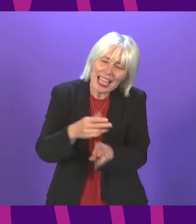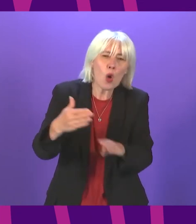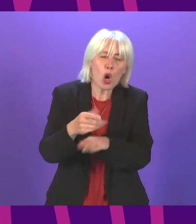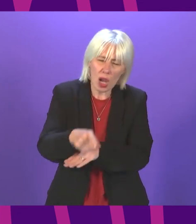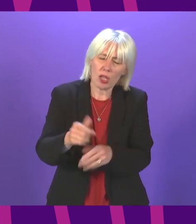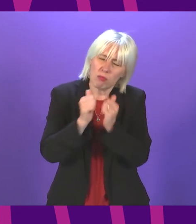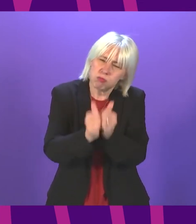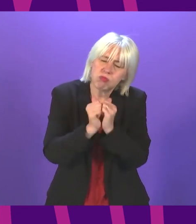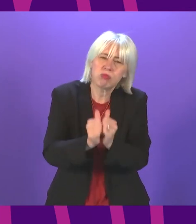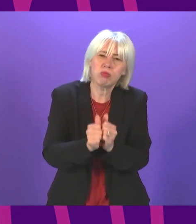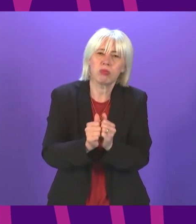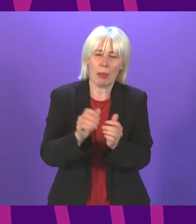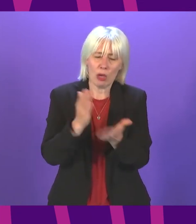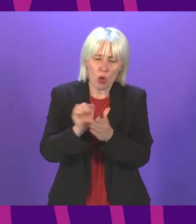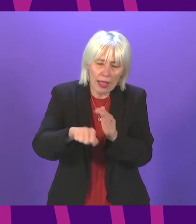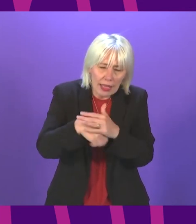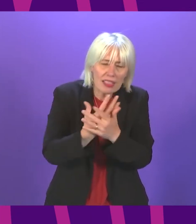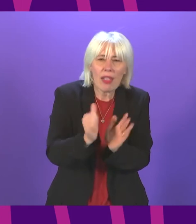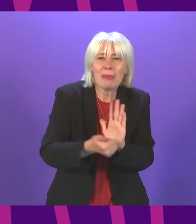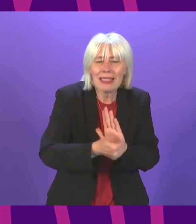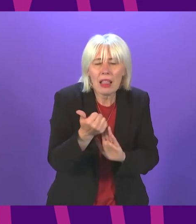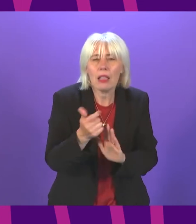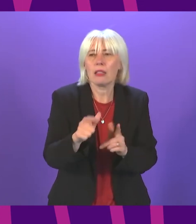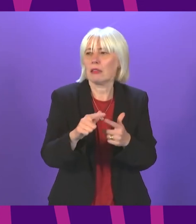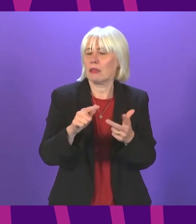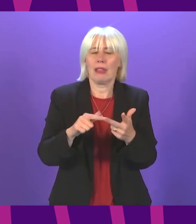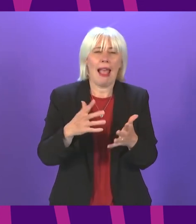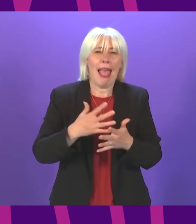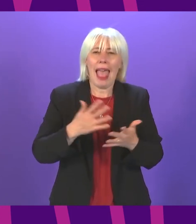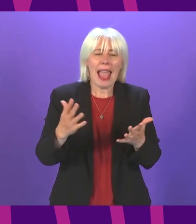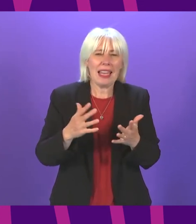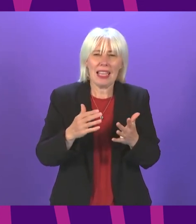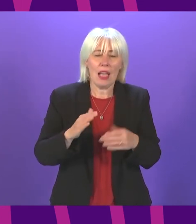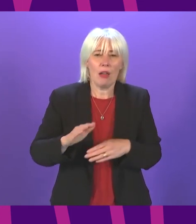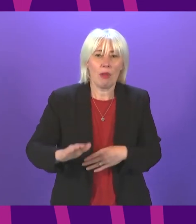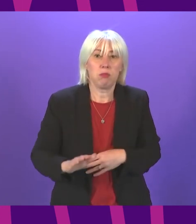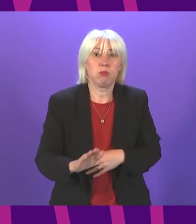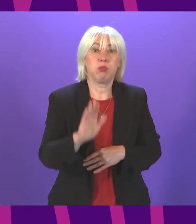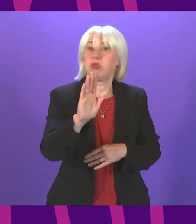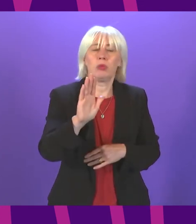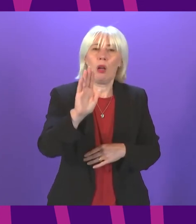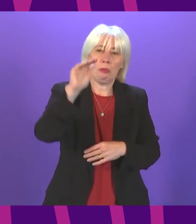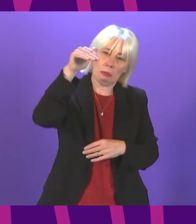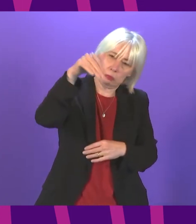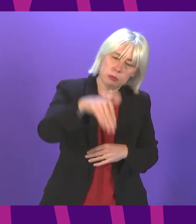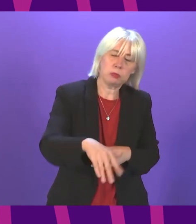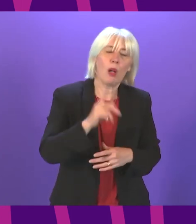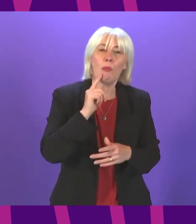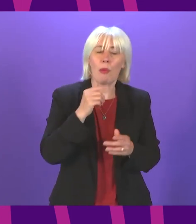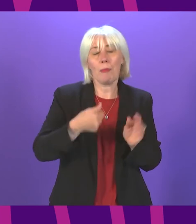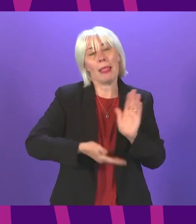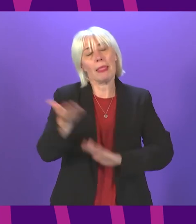making sure that they can develop their skills and making sure that we reverse the increases we've just recently seen in delayed discharges